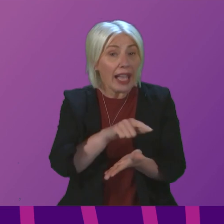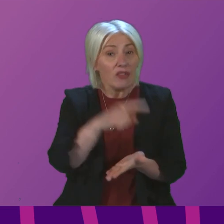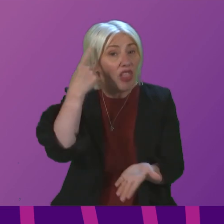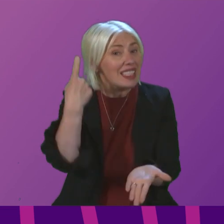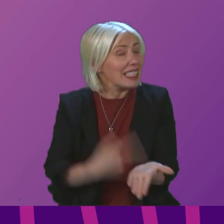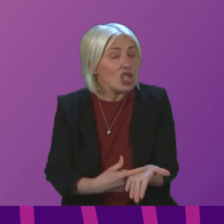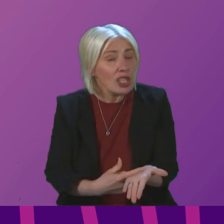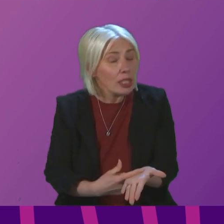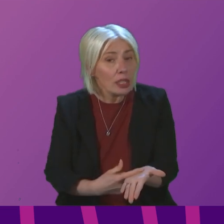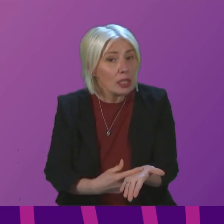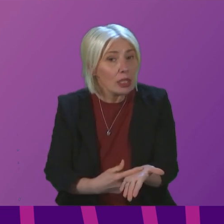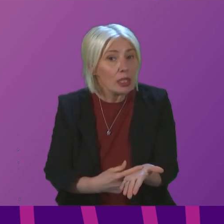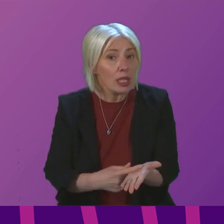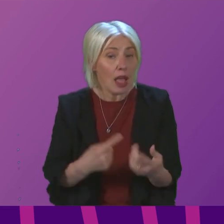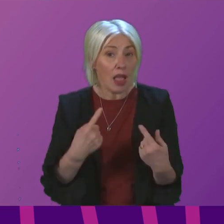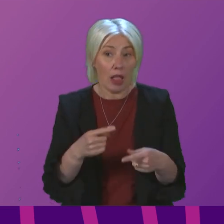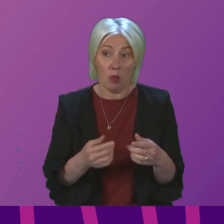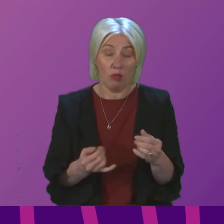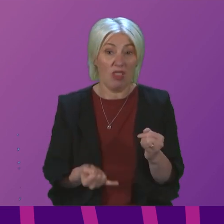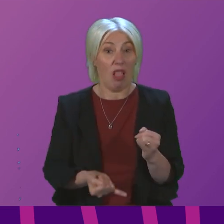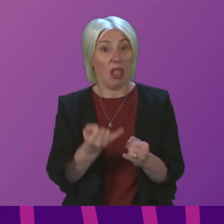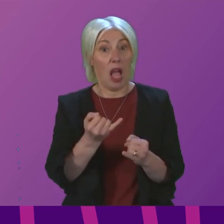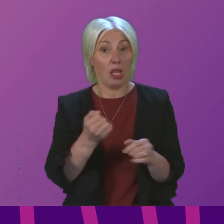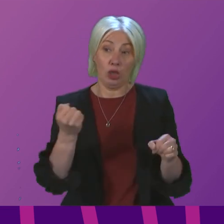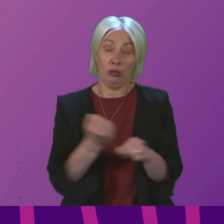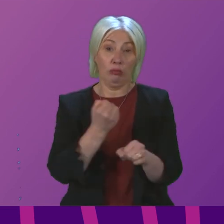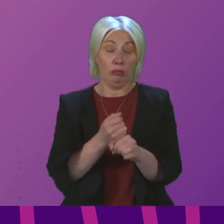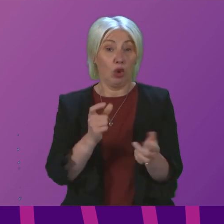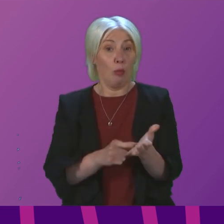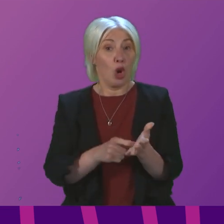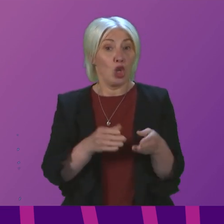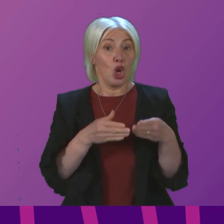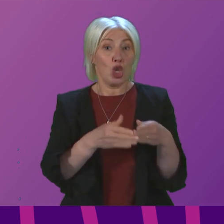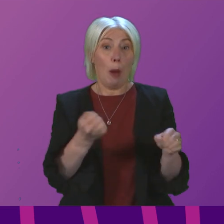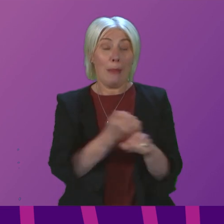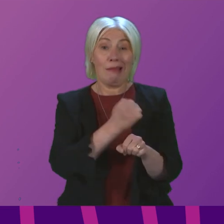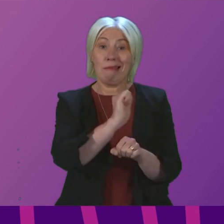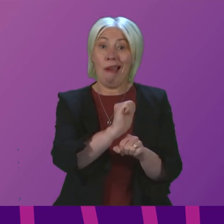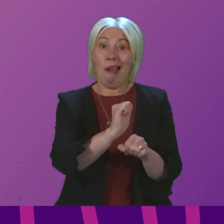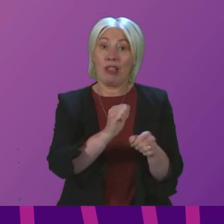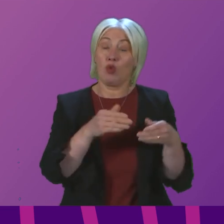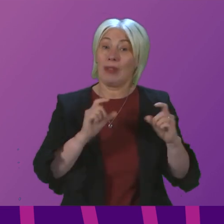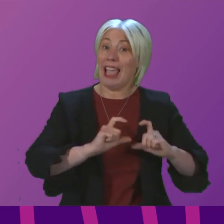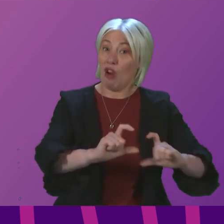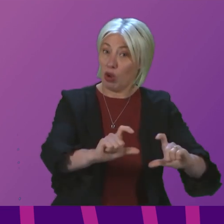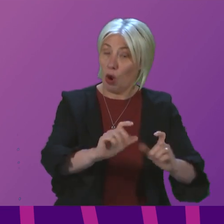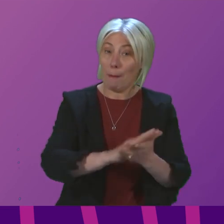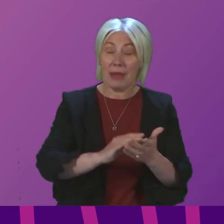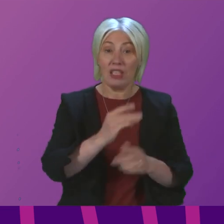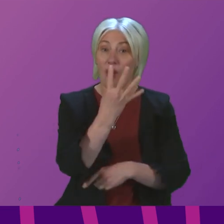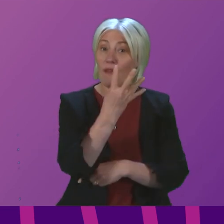that allowed the last commercial shipbuilder on the Clyde to continue in business, that allows 400